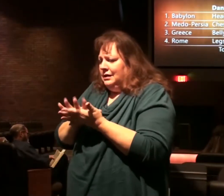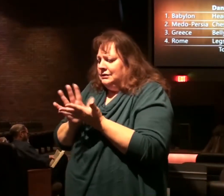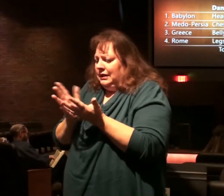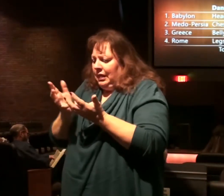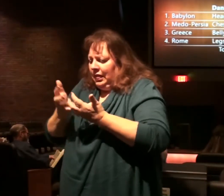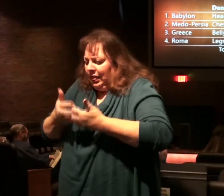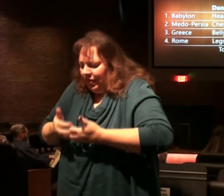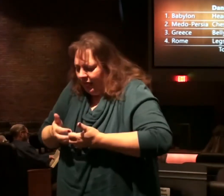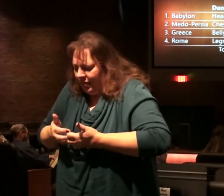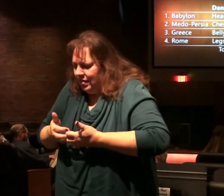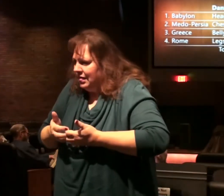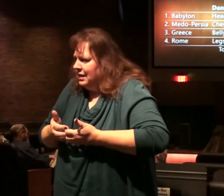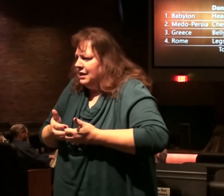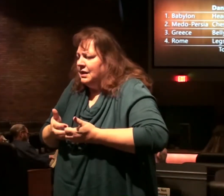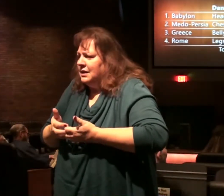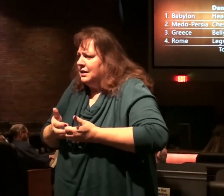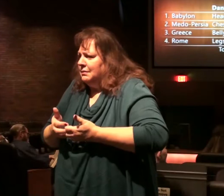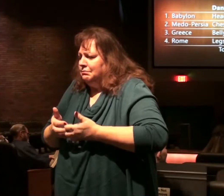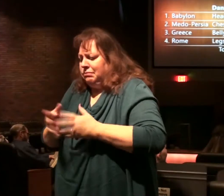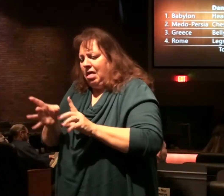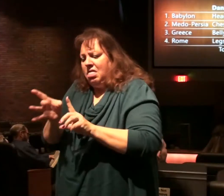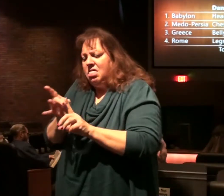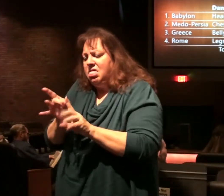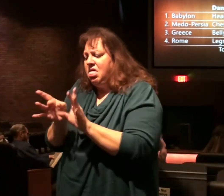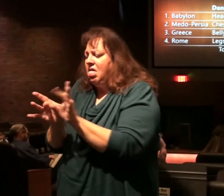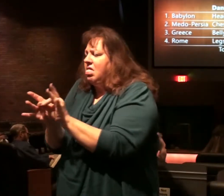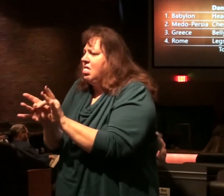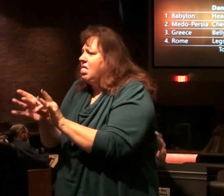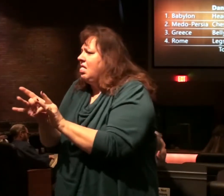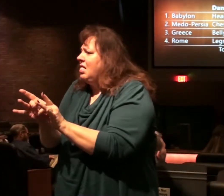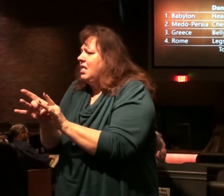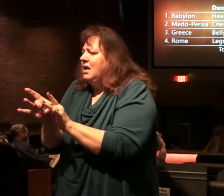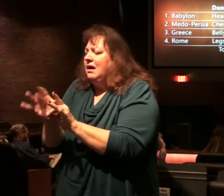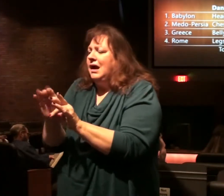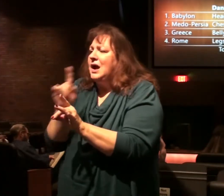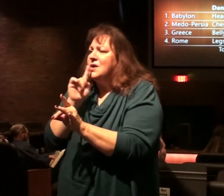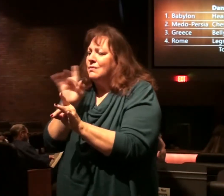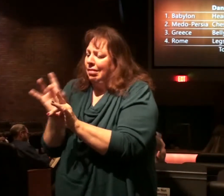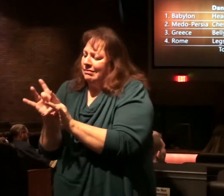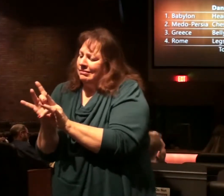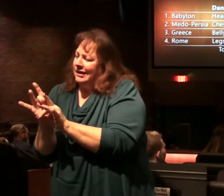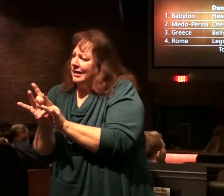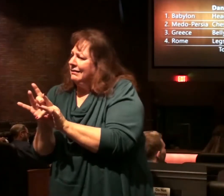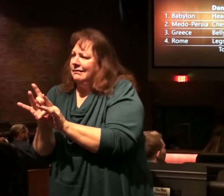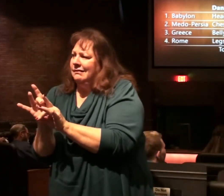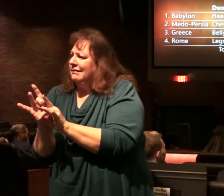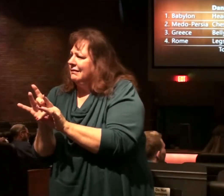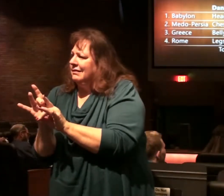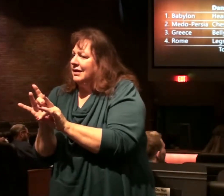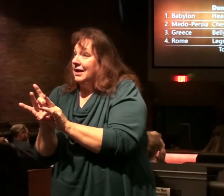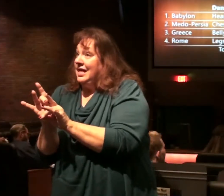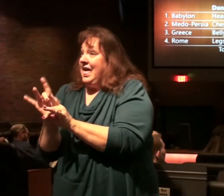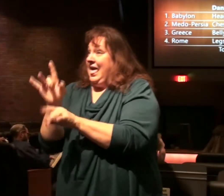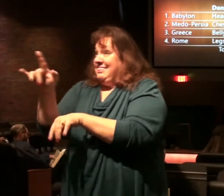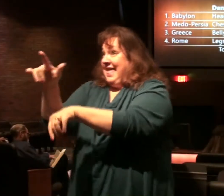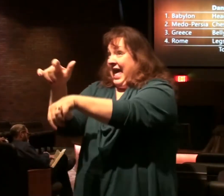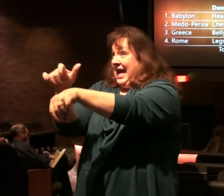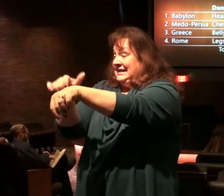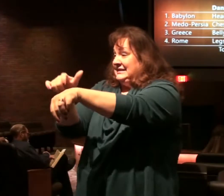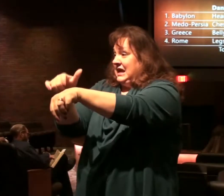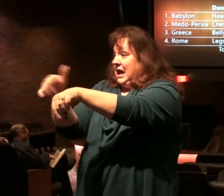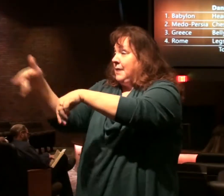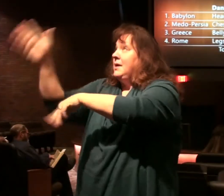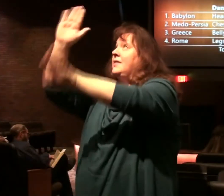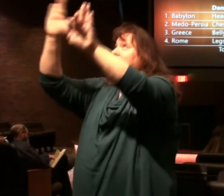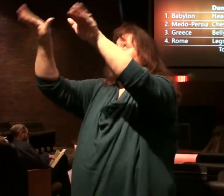one another to see to men, but they will not adhere to one another, even as iron doesn't combine with pottery. In the days of those kings, the God of